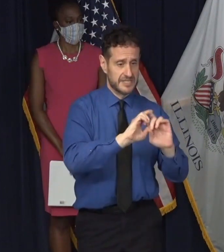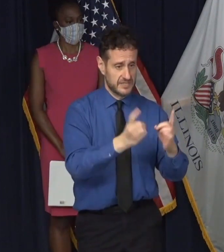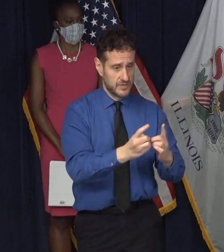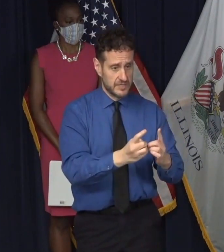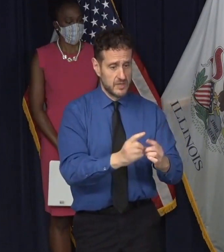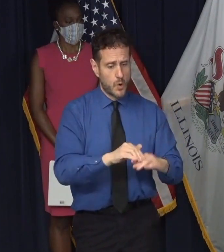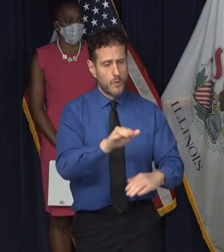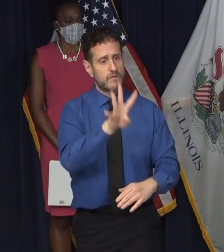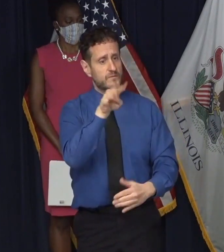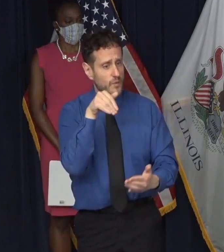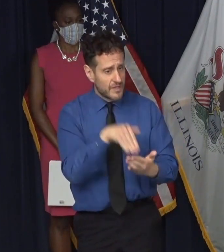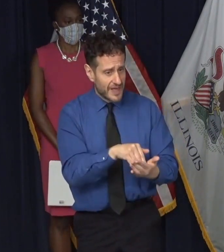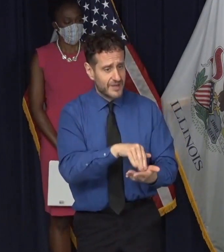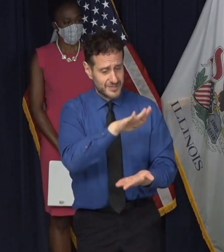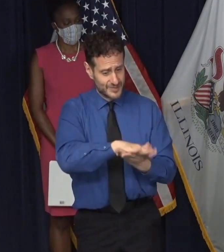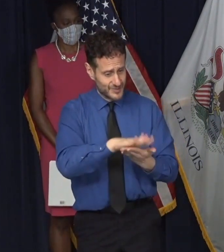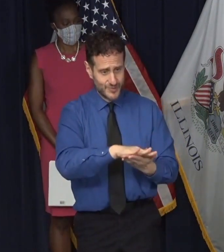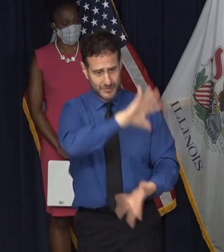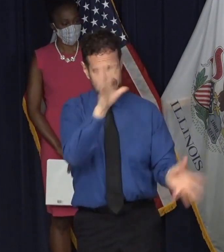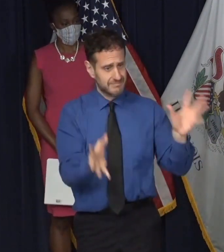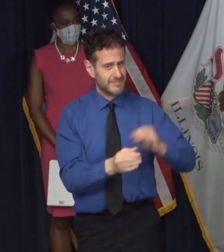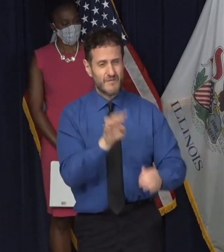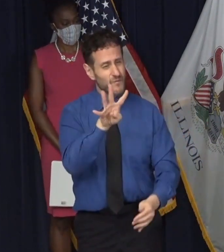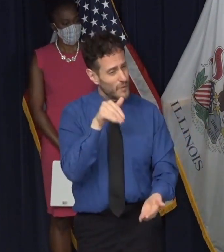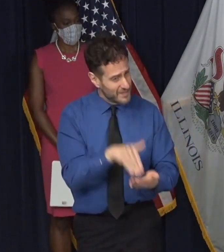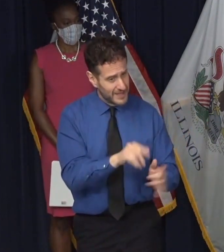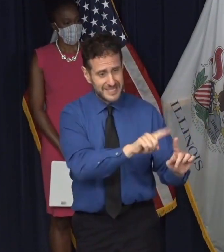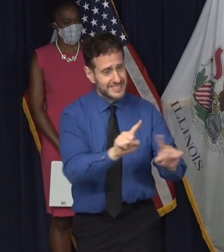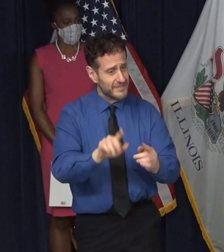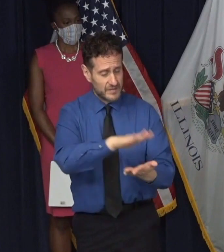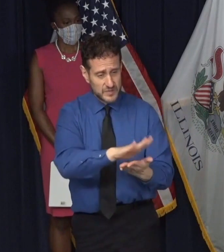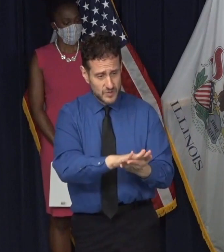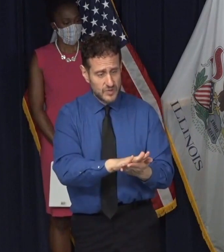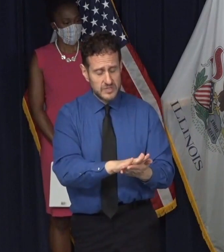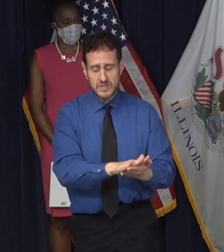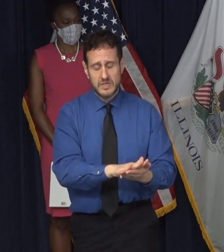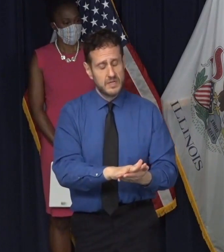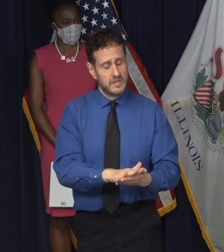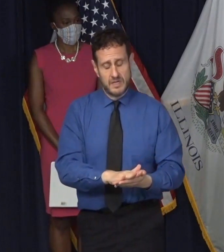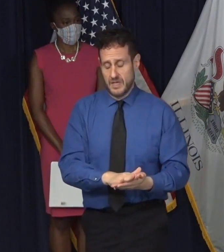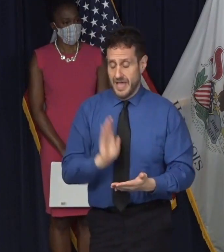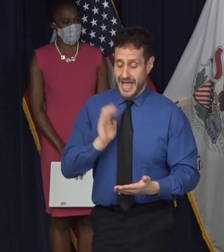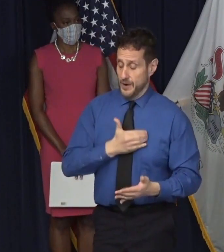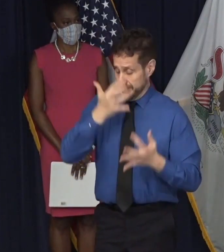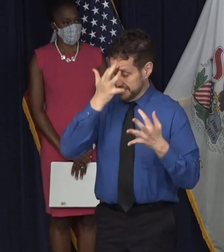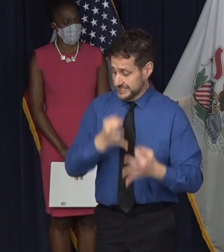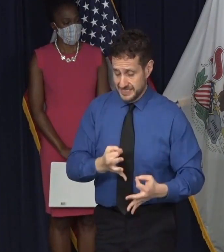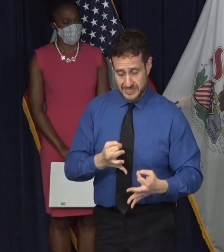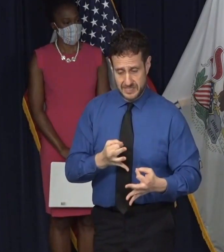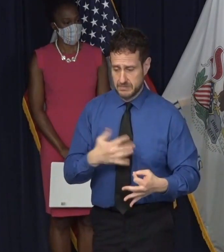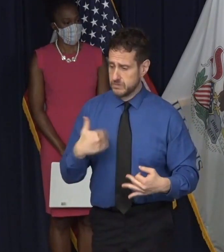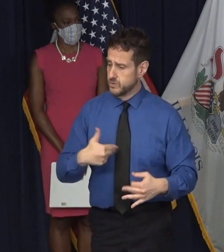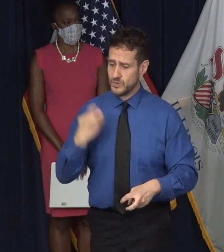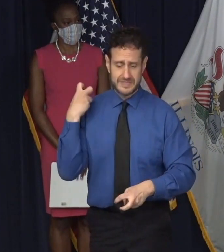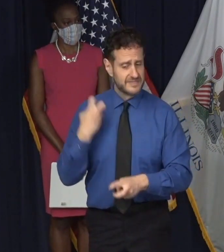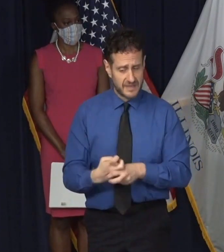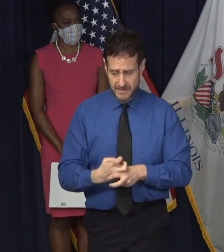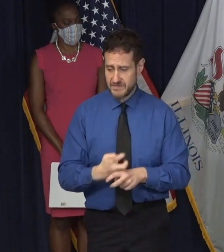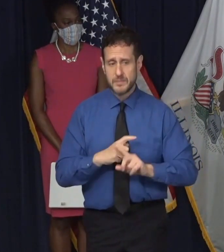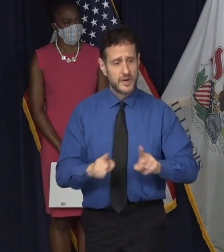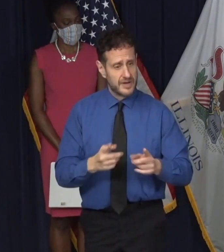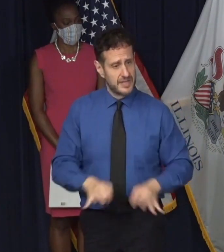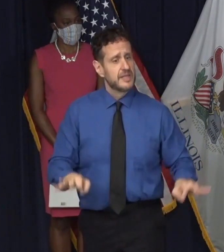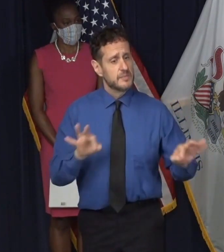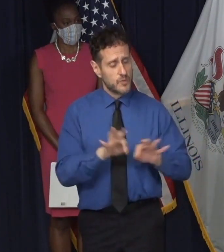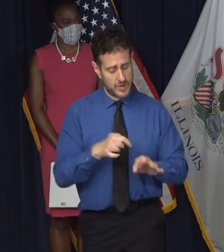more than 4,000 total schools. And, you know, these decisions are, are they're difficult to make? Um, but it's important